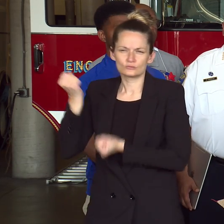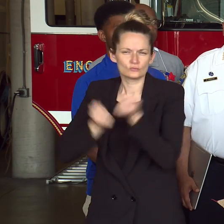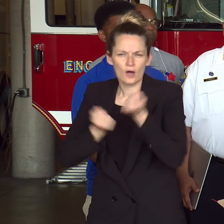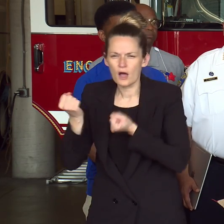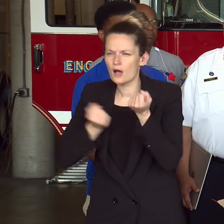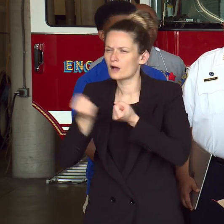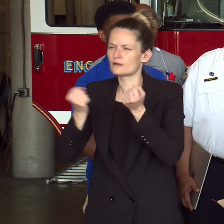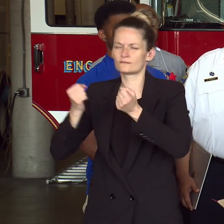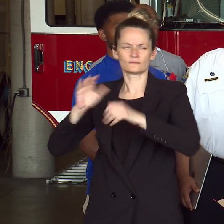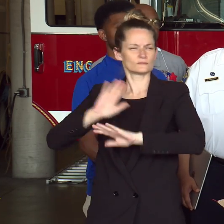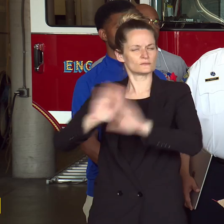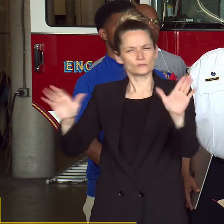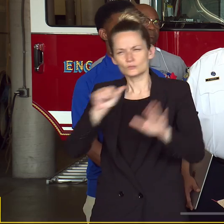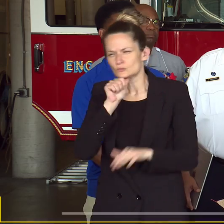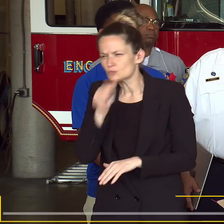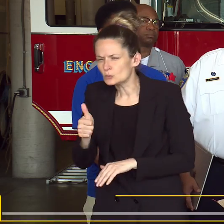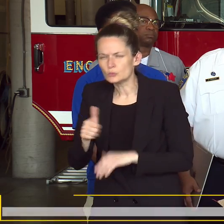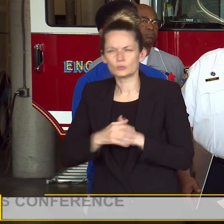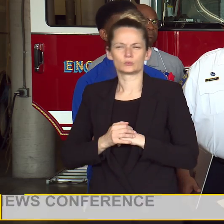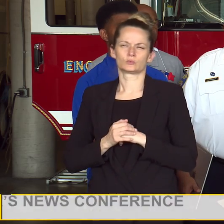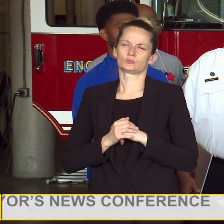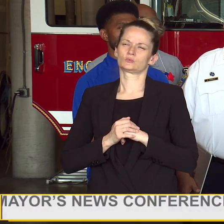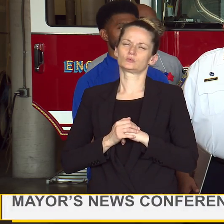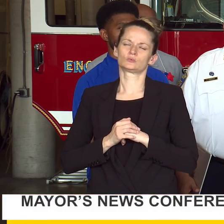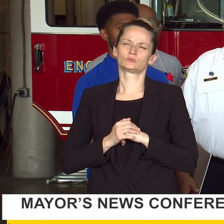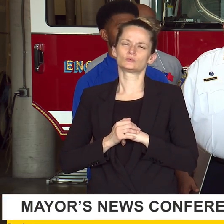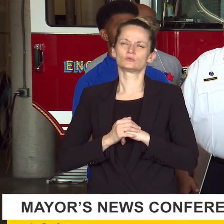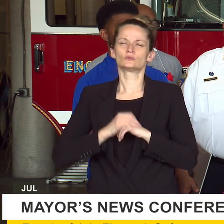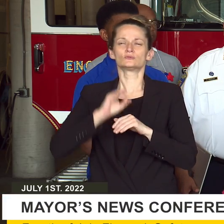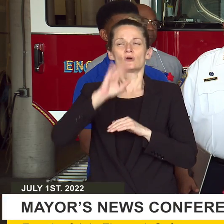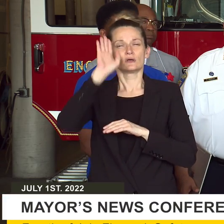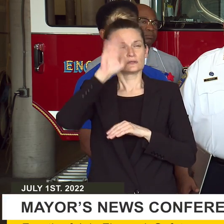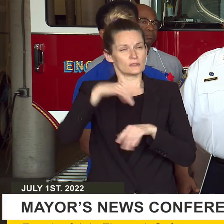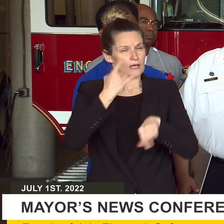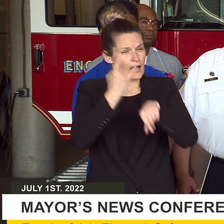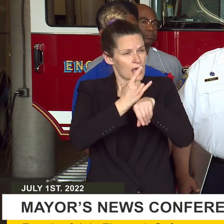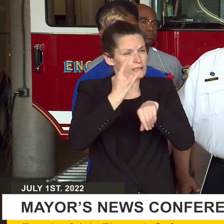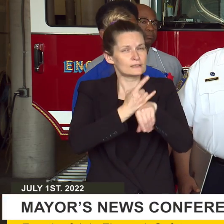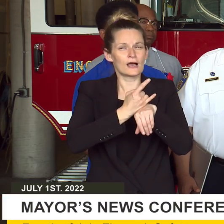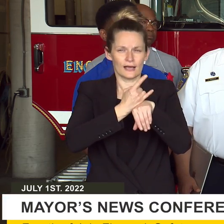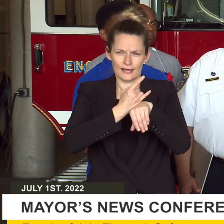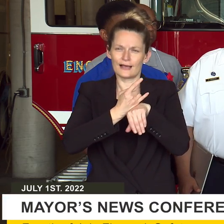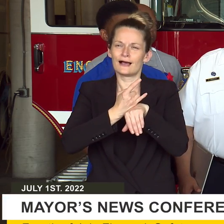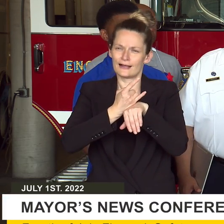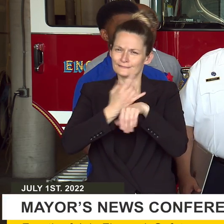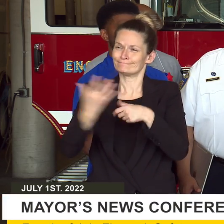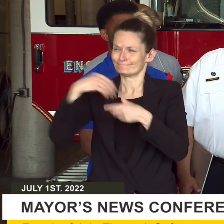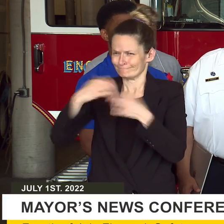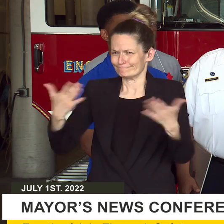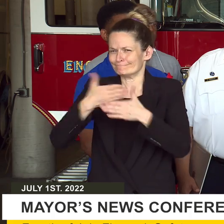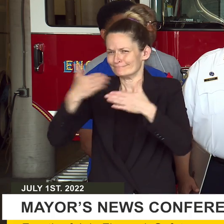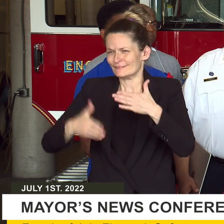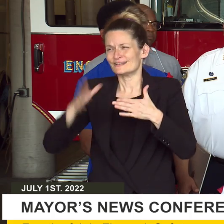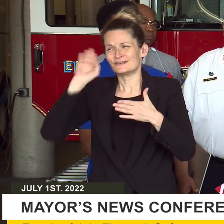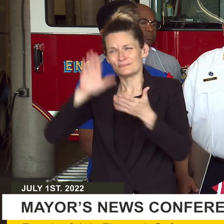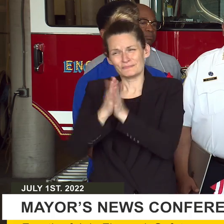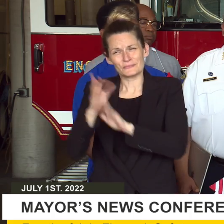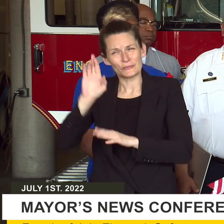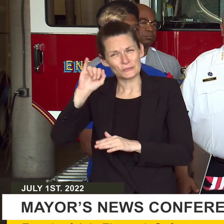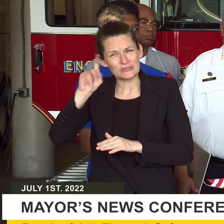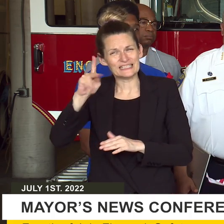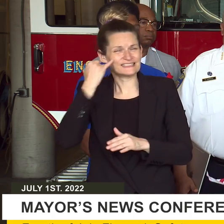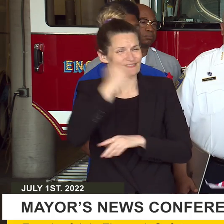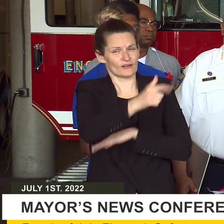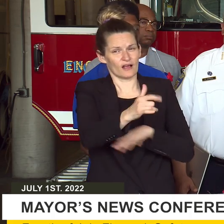Consumption of alcohol not only puts you and others at risk while driving, but you're also at heightened risk of drowning if intoxicated while swimming.